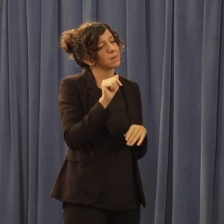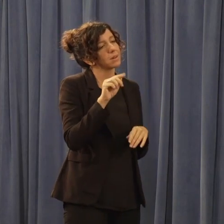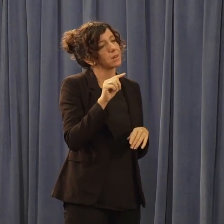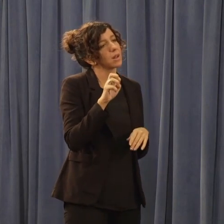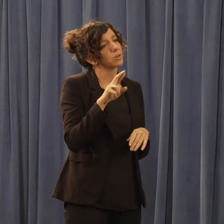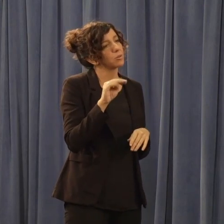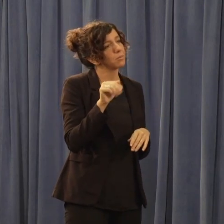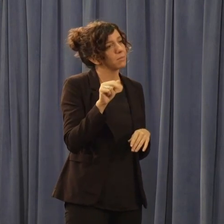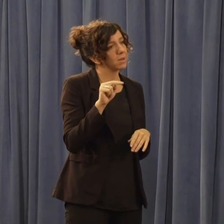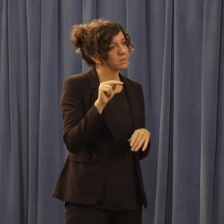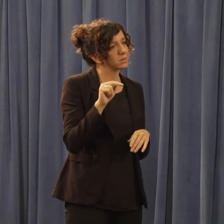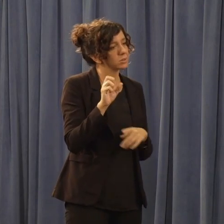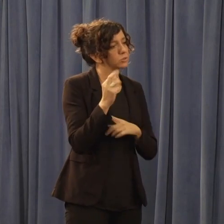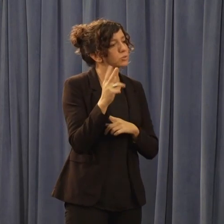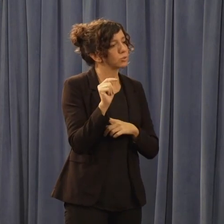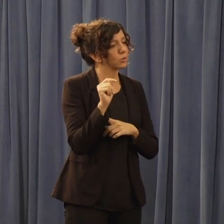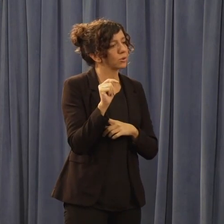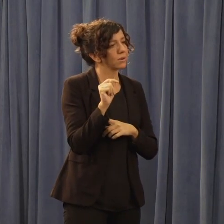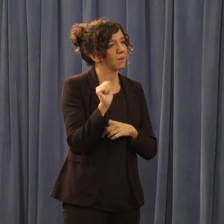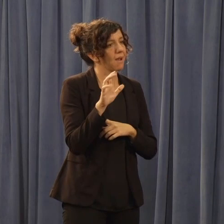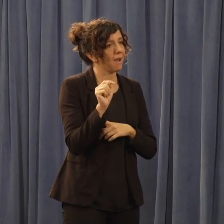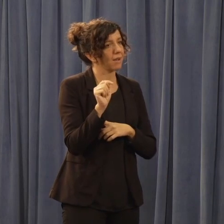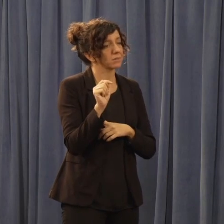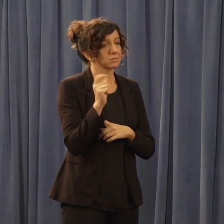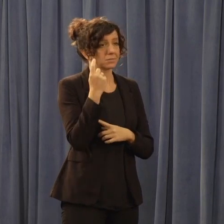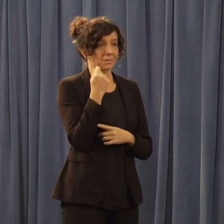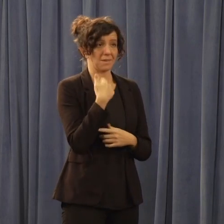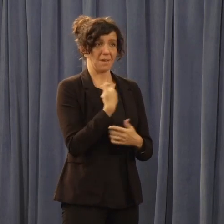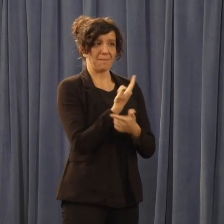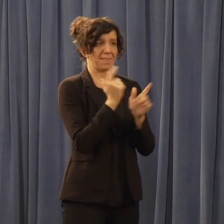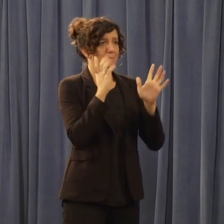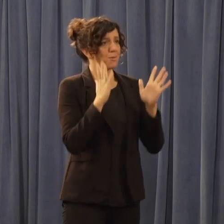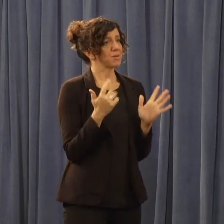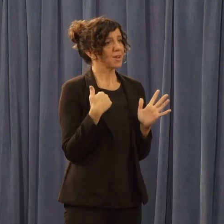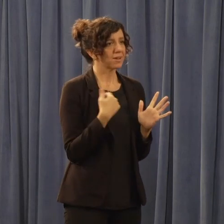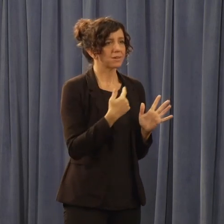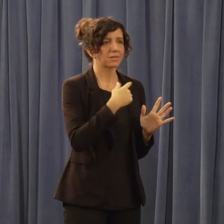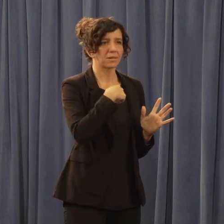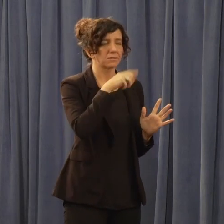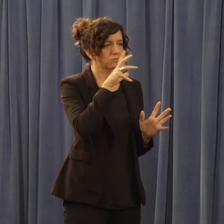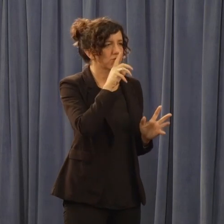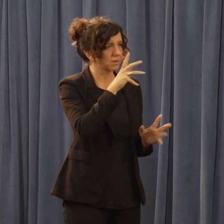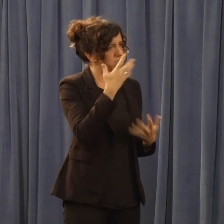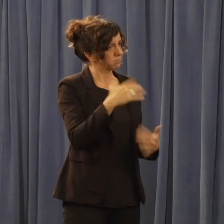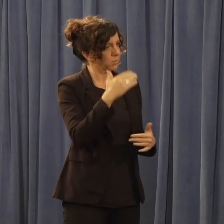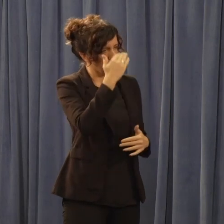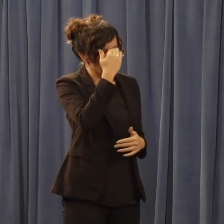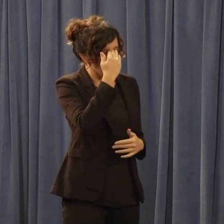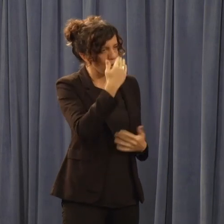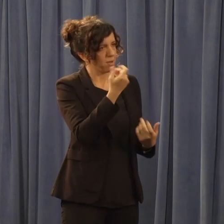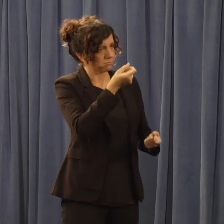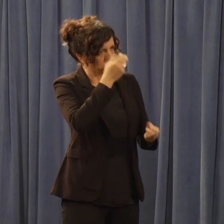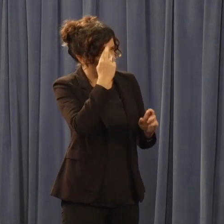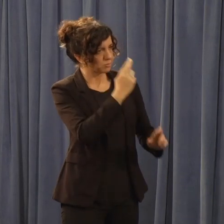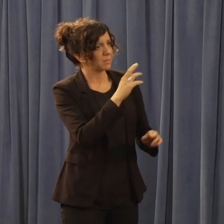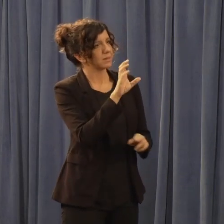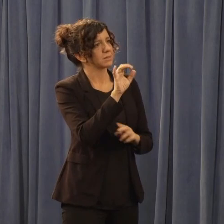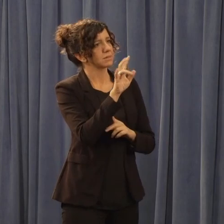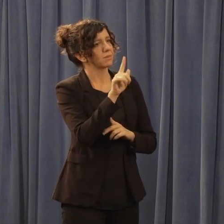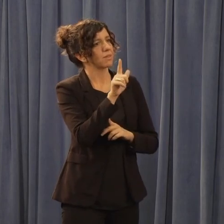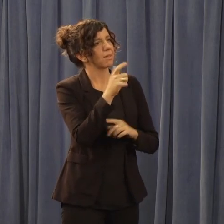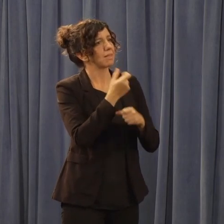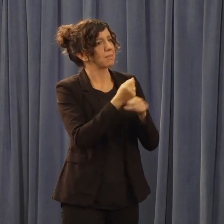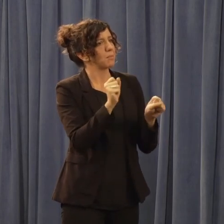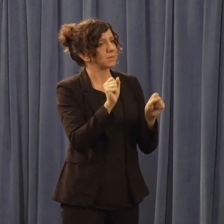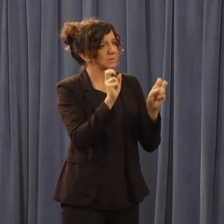libertarian, and I'm deeply sensitive to about the civil liberties issues, and I'm going to maintain that